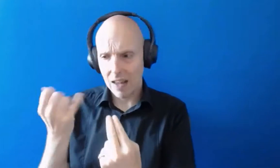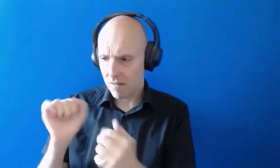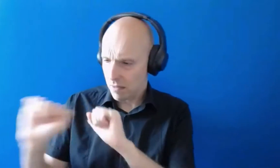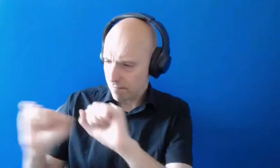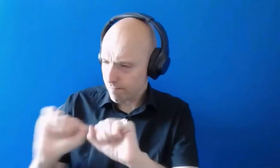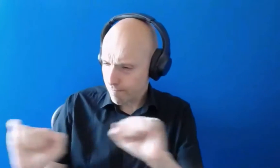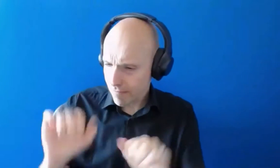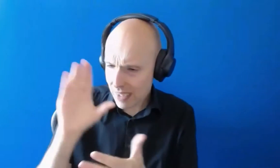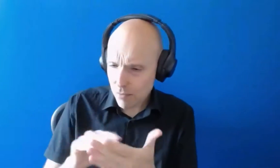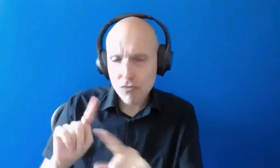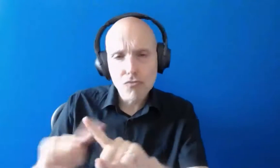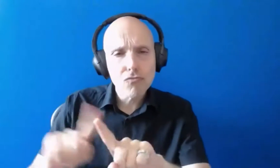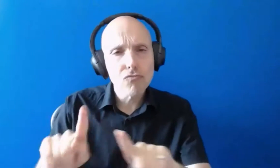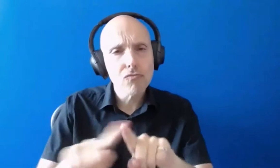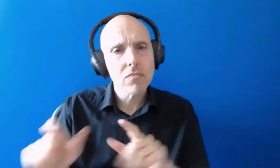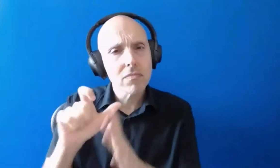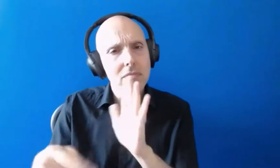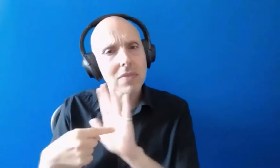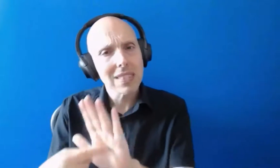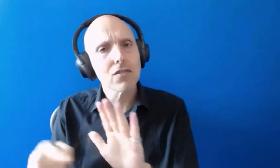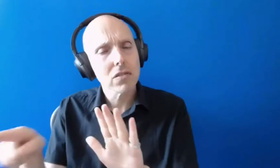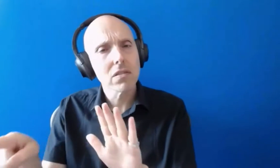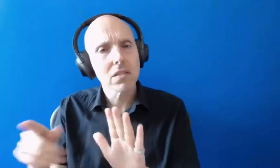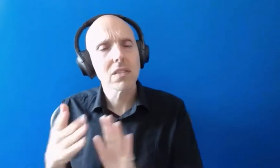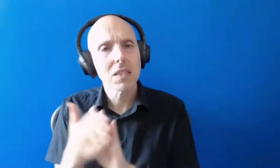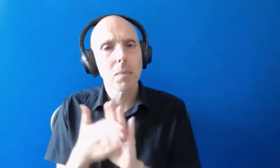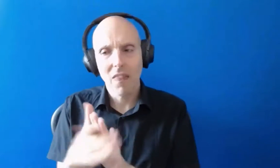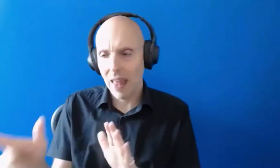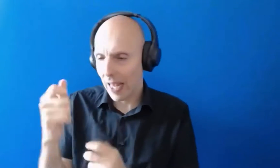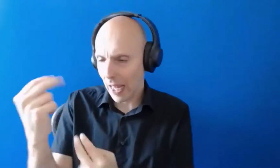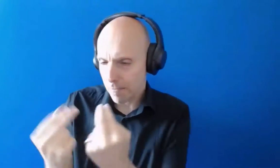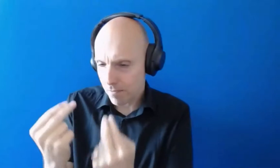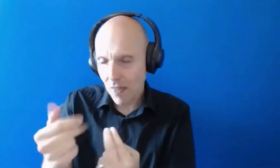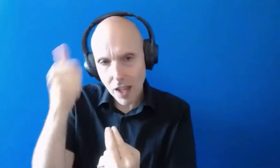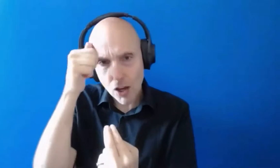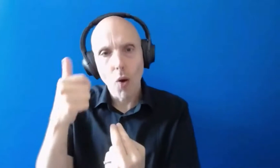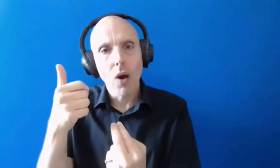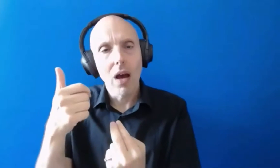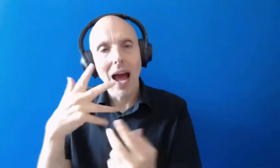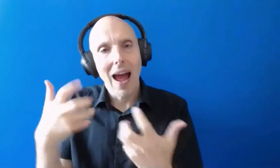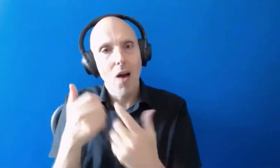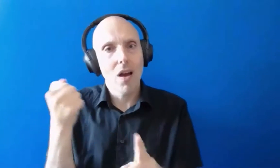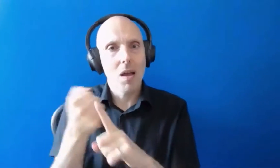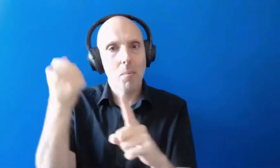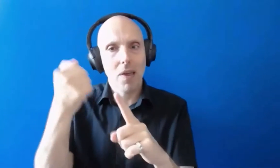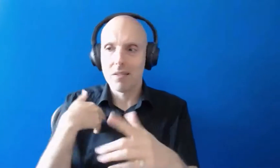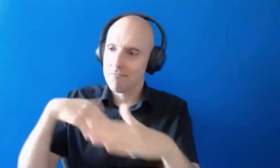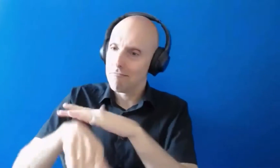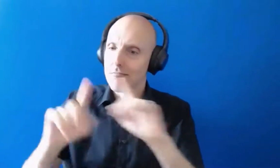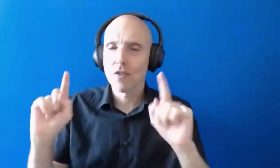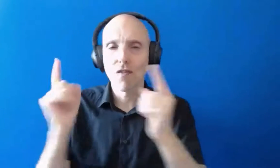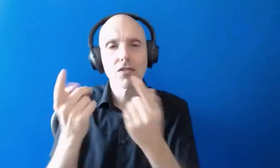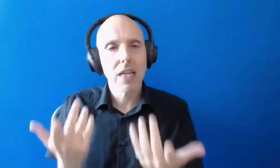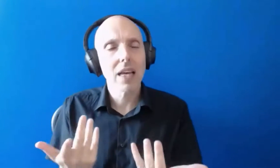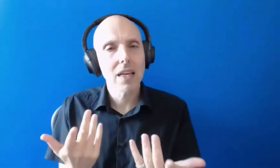they know um what it's like to experience these things and how they can impact so they'll be able to make the recommendations that are more suitable um